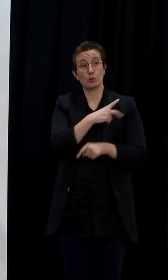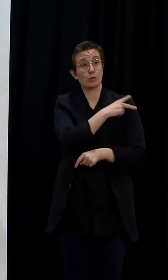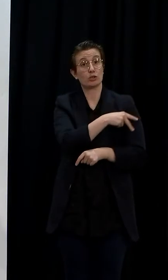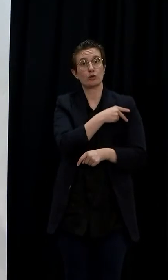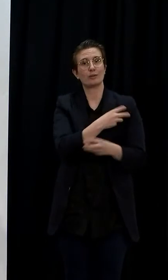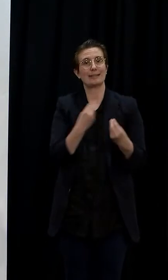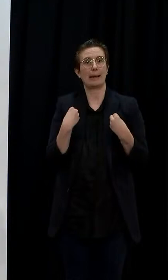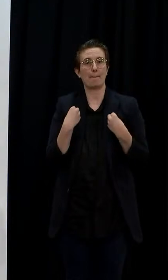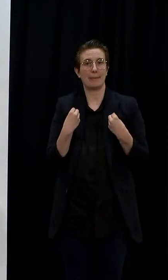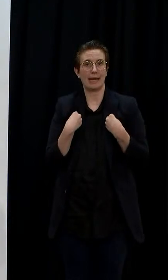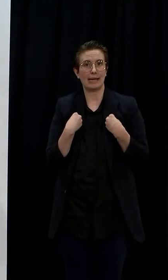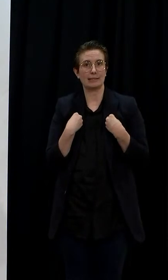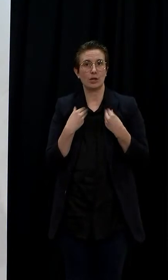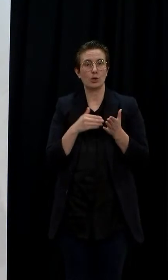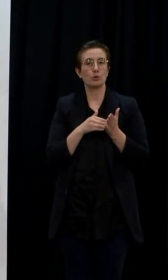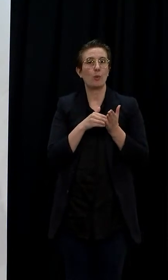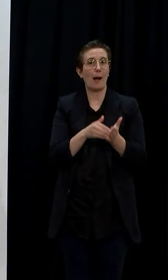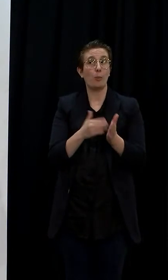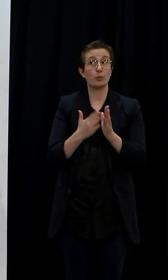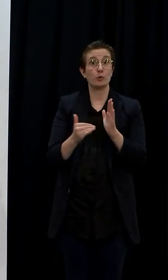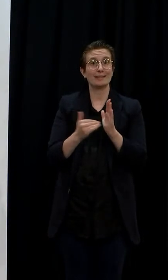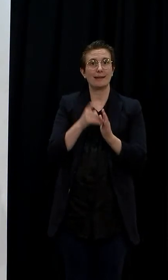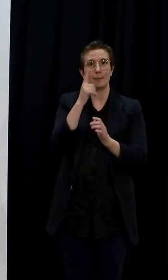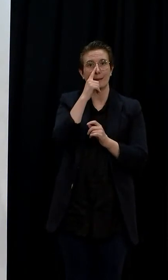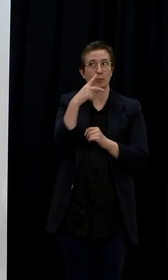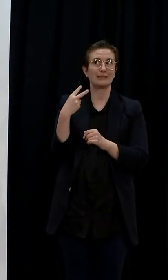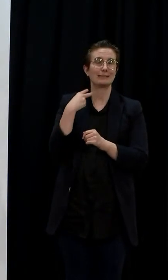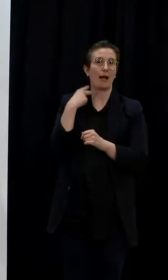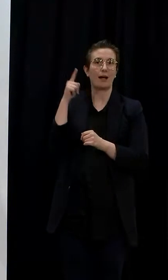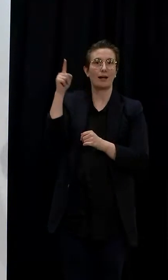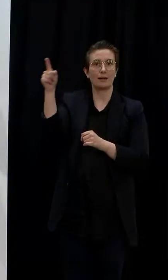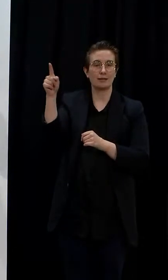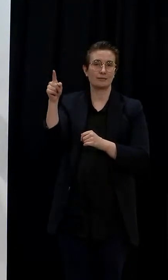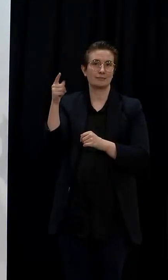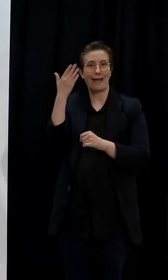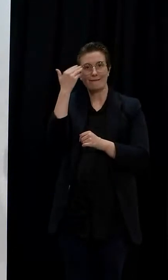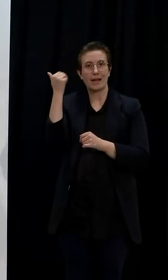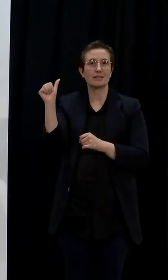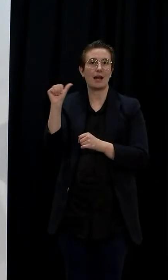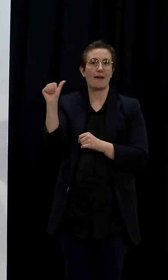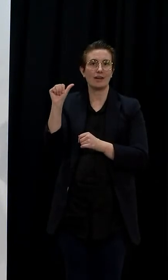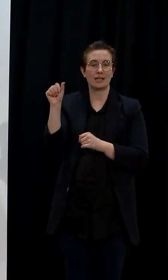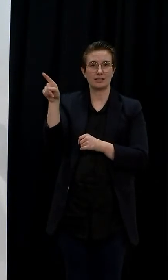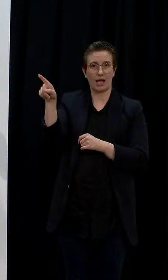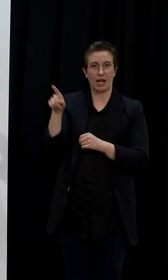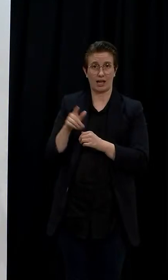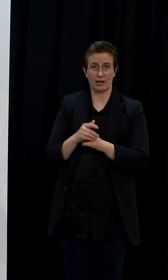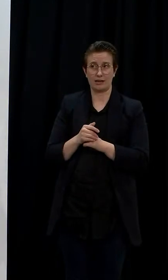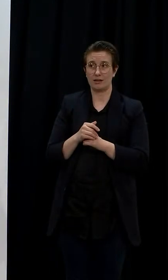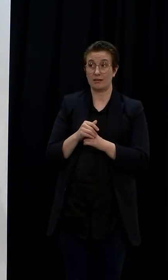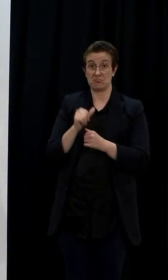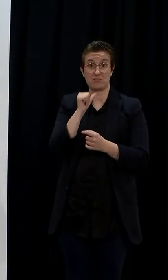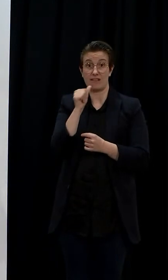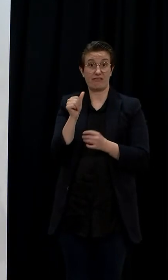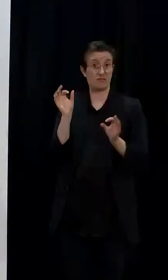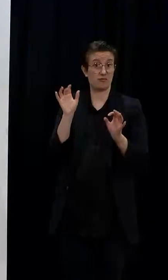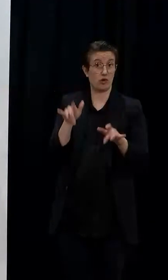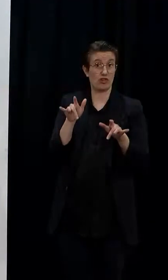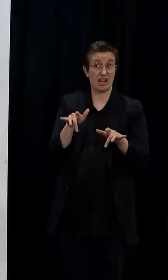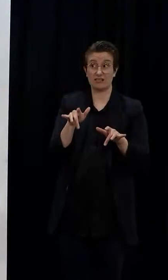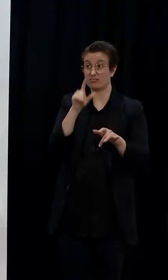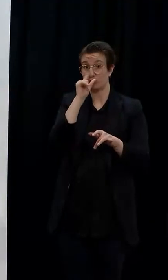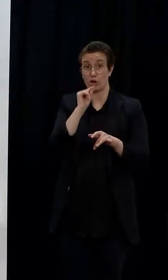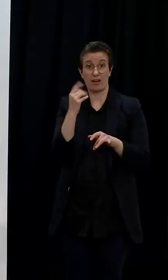evacuees leave Afghanistan? And if so, or if not, would you object to using private security contractors to get people out?